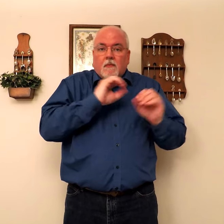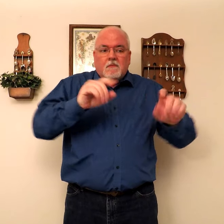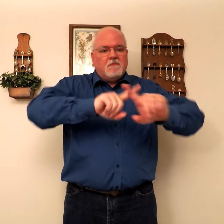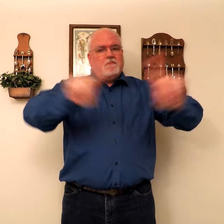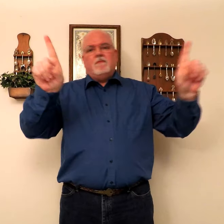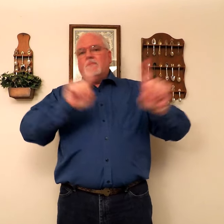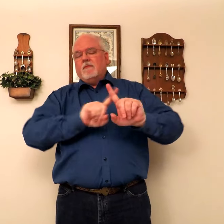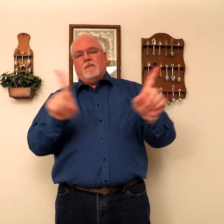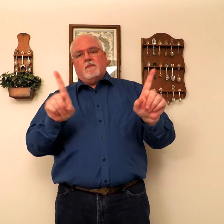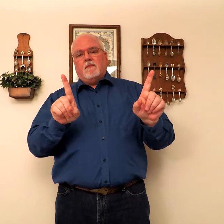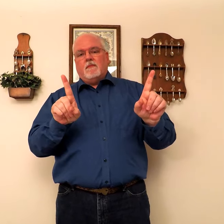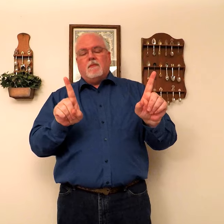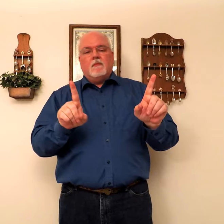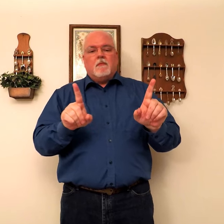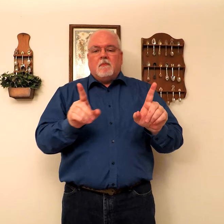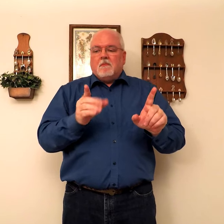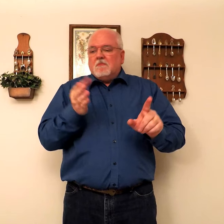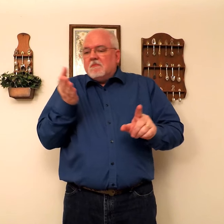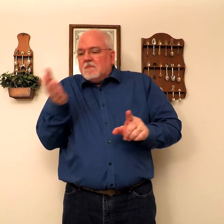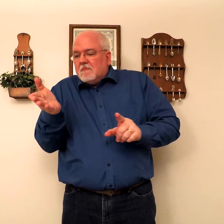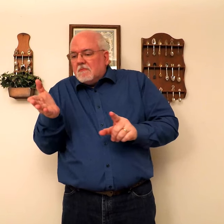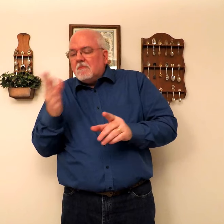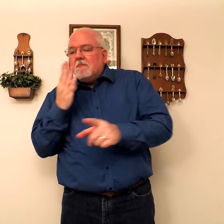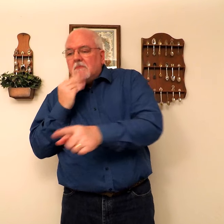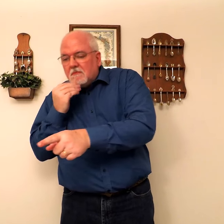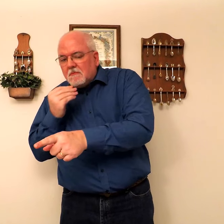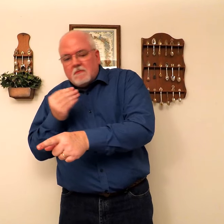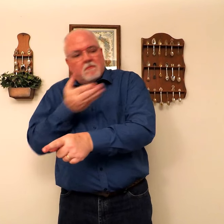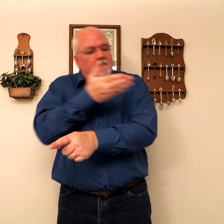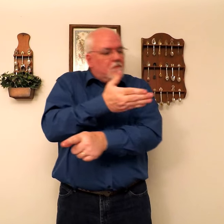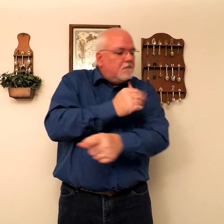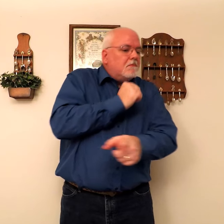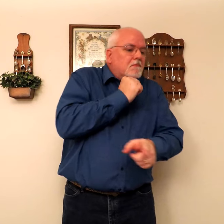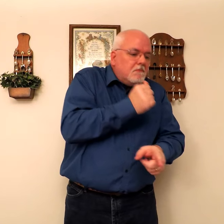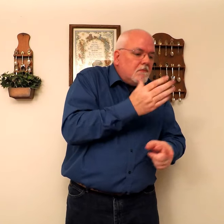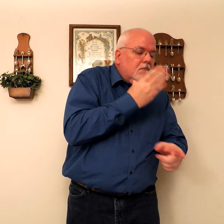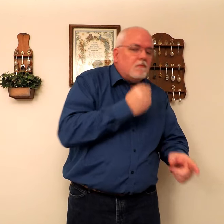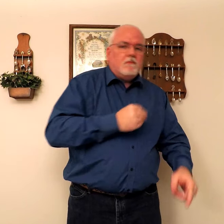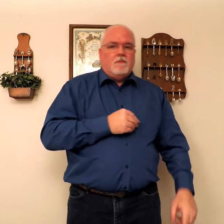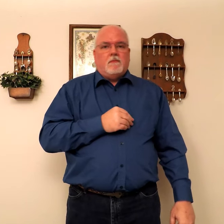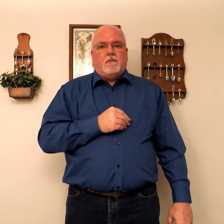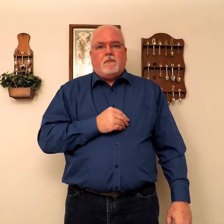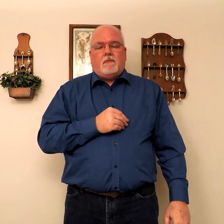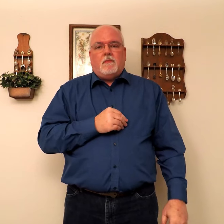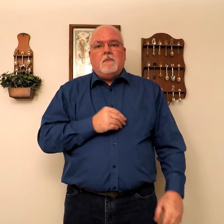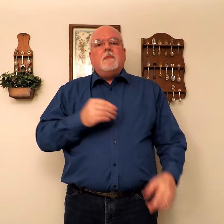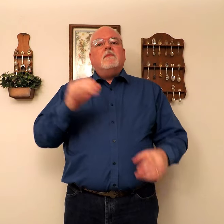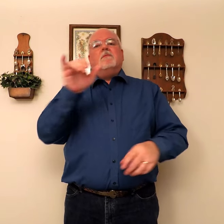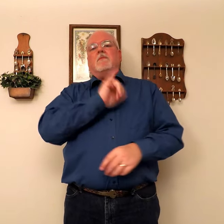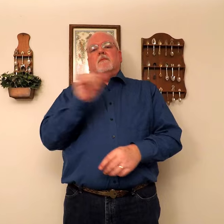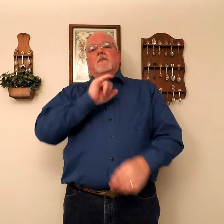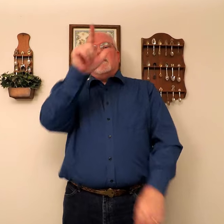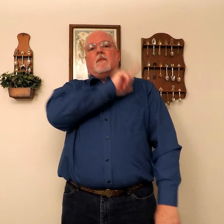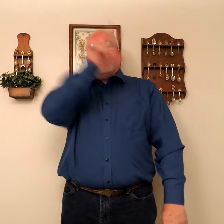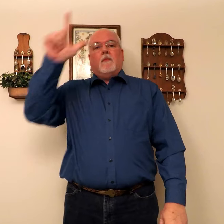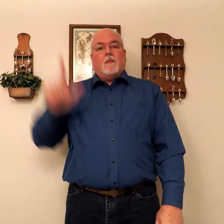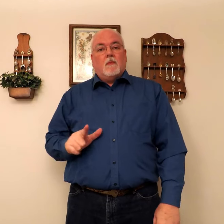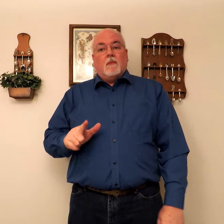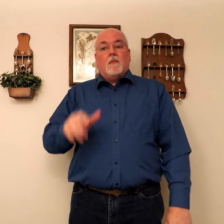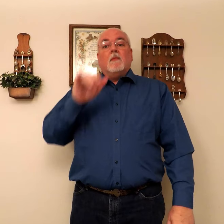between those who are Jews and those who are not. The same Lord is the Lord of all